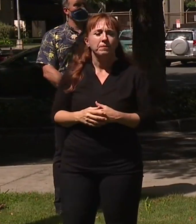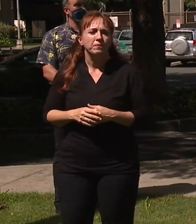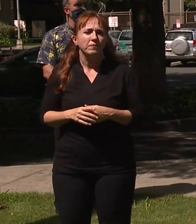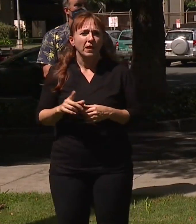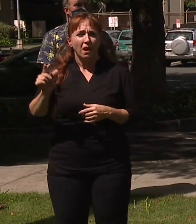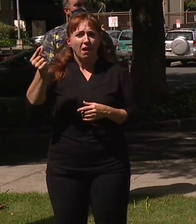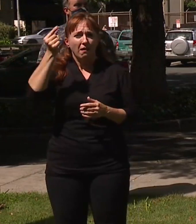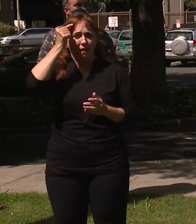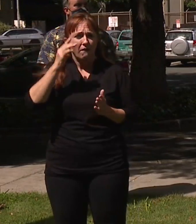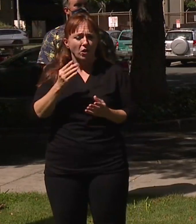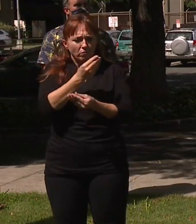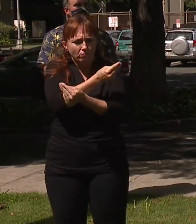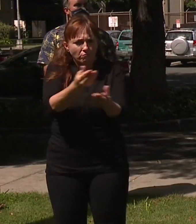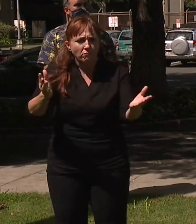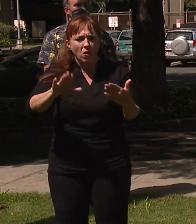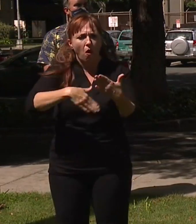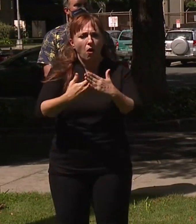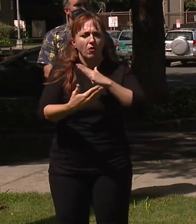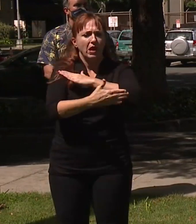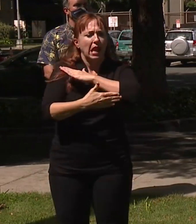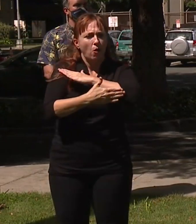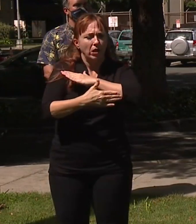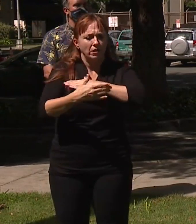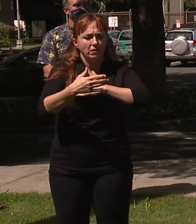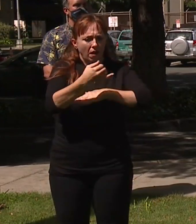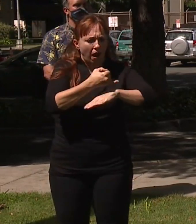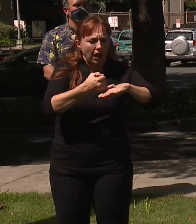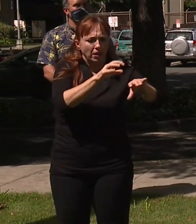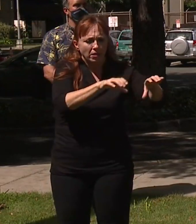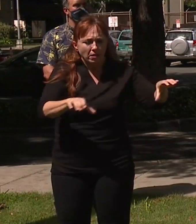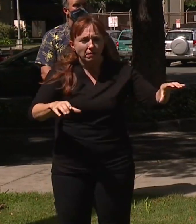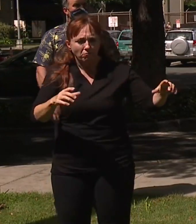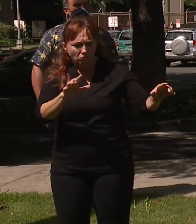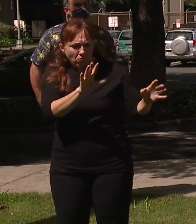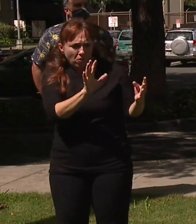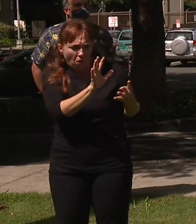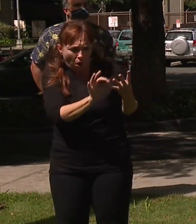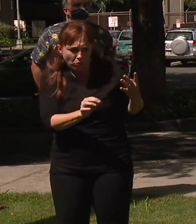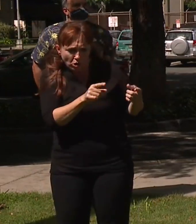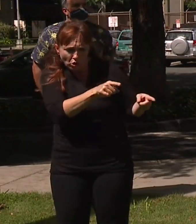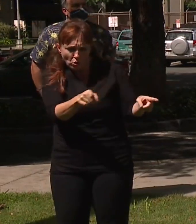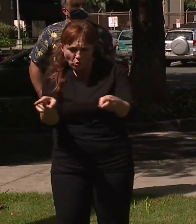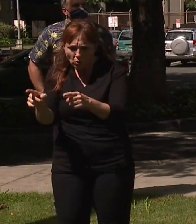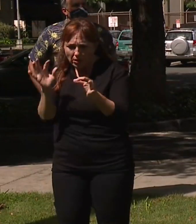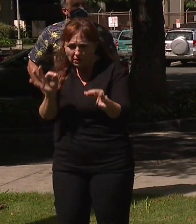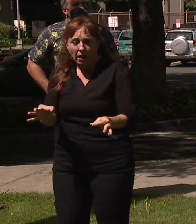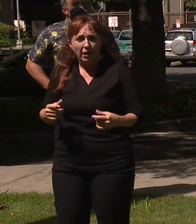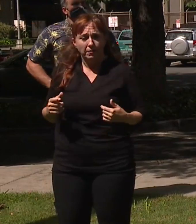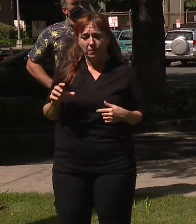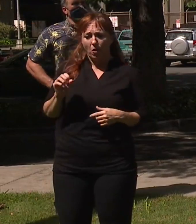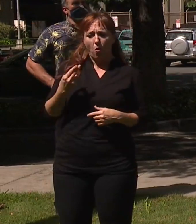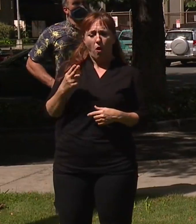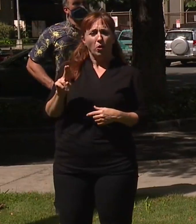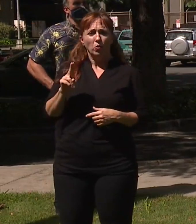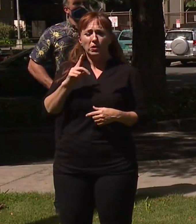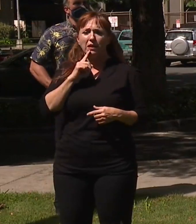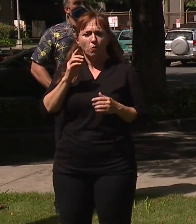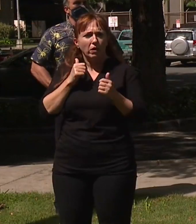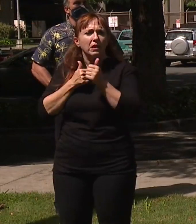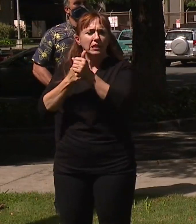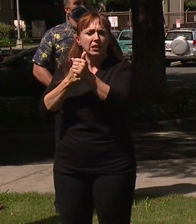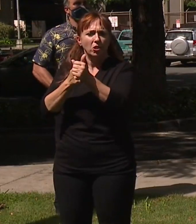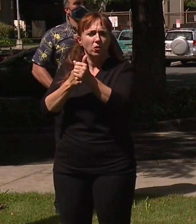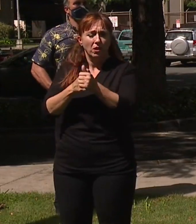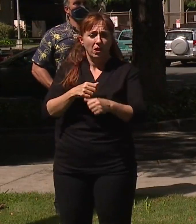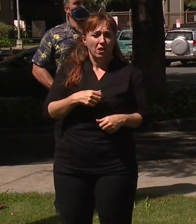to all the counties and for the city and county of Hunderloo, as you may have heard me say, we won, we're not opting out. I do believe one test